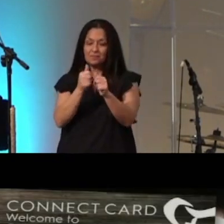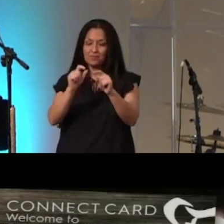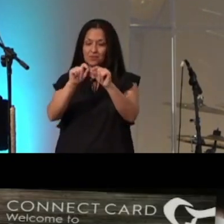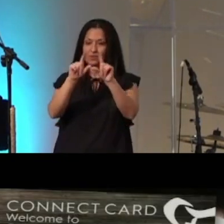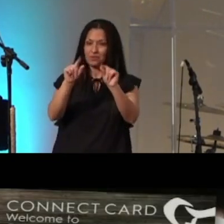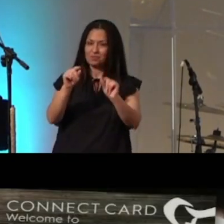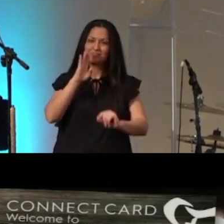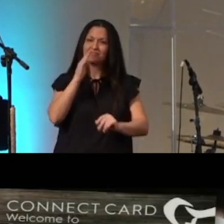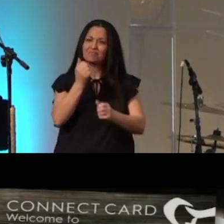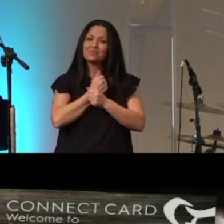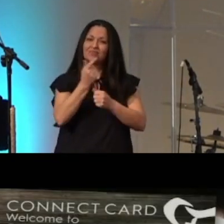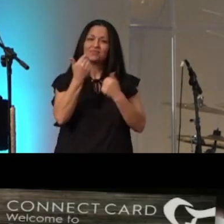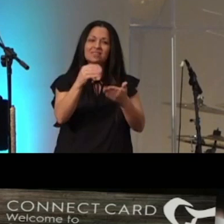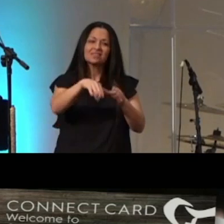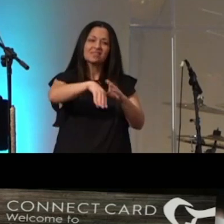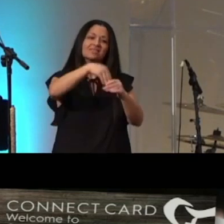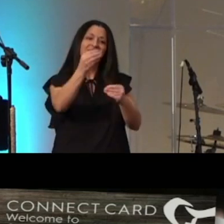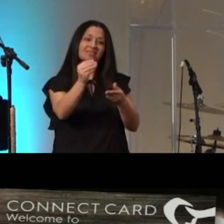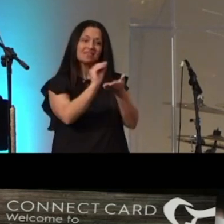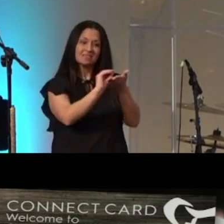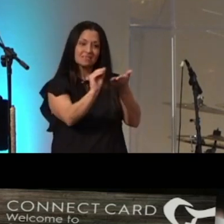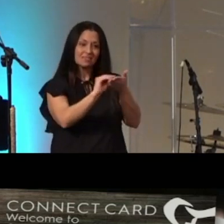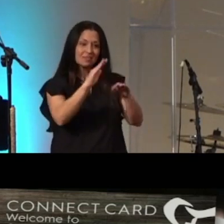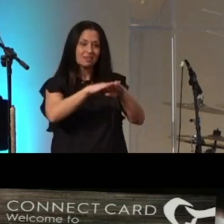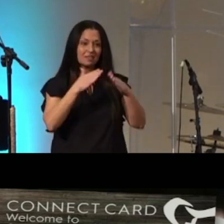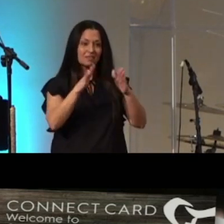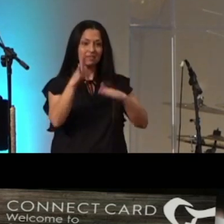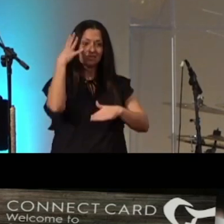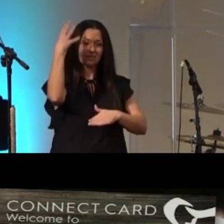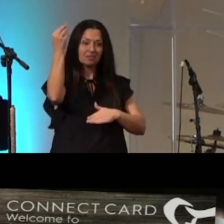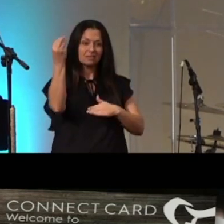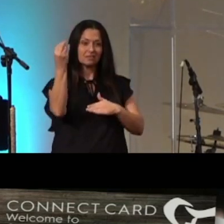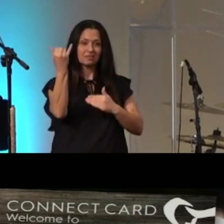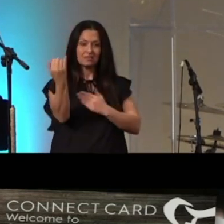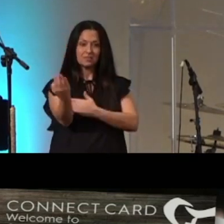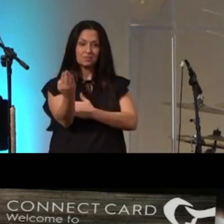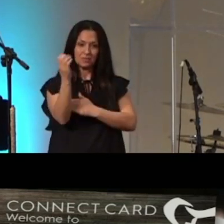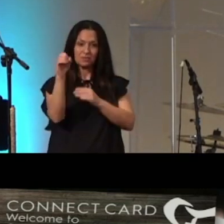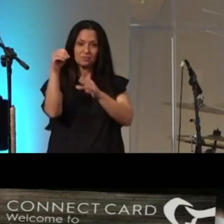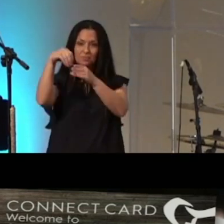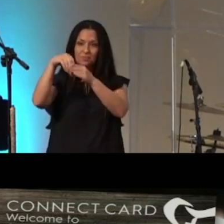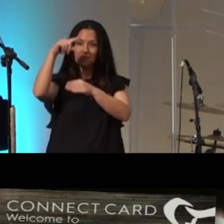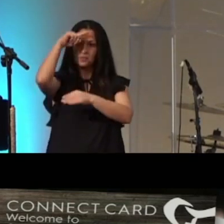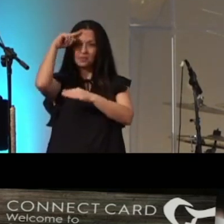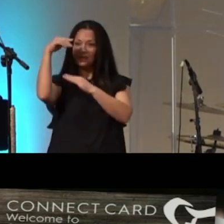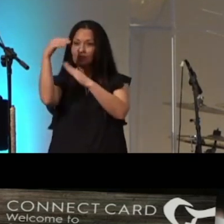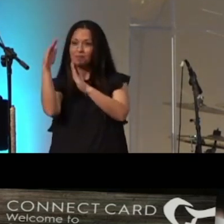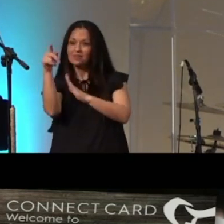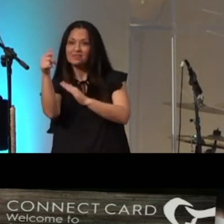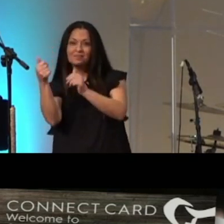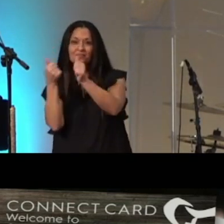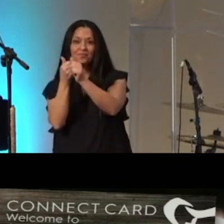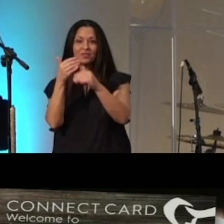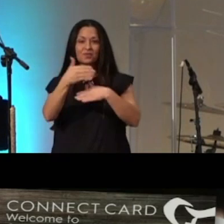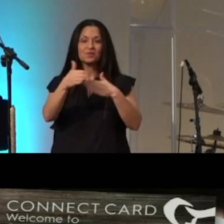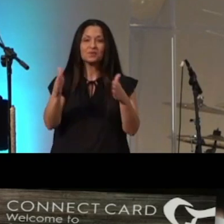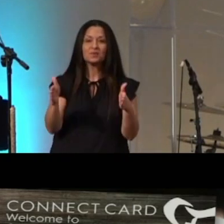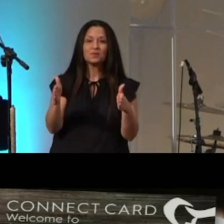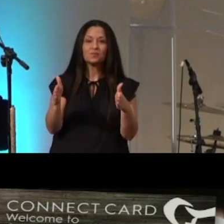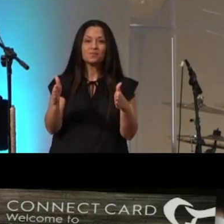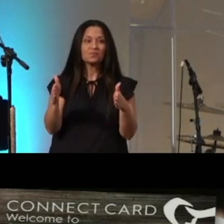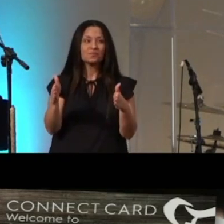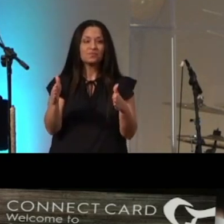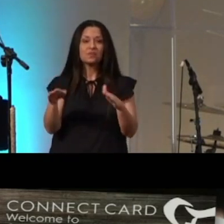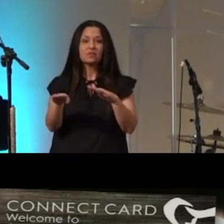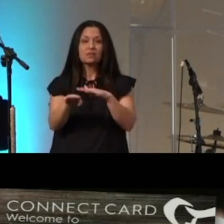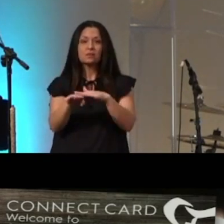one of those out fill it out and on your way out the doors this morning you can drop those in the black boxes at the back of the room at